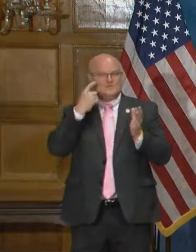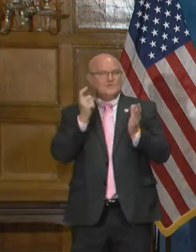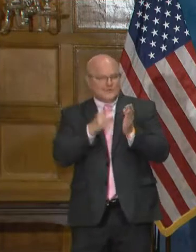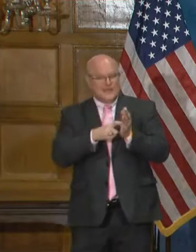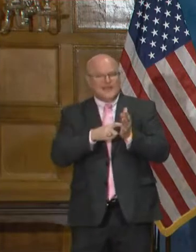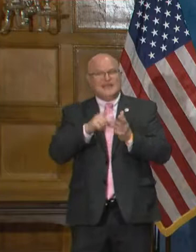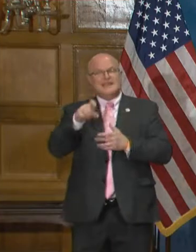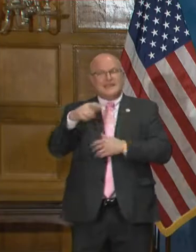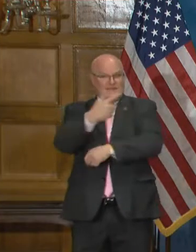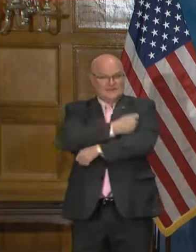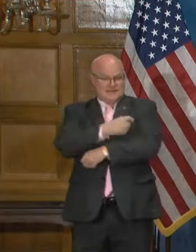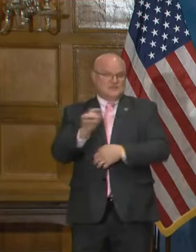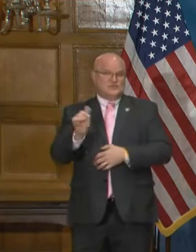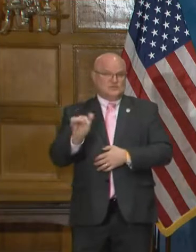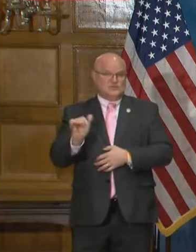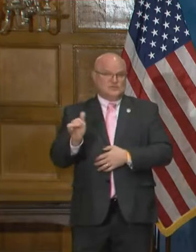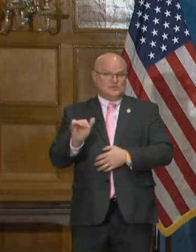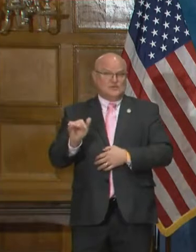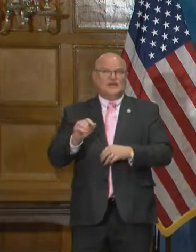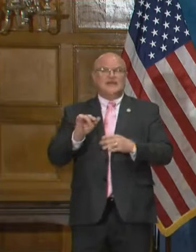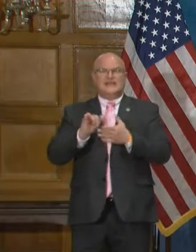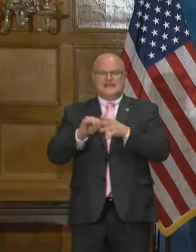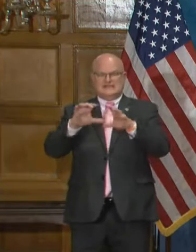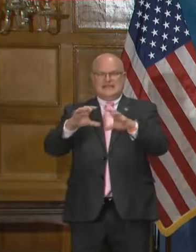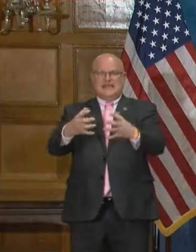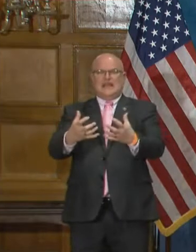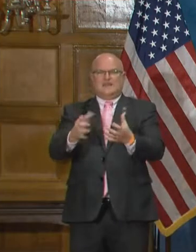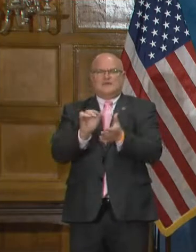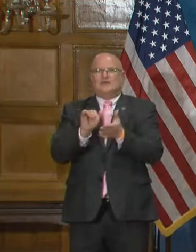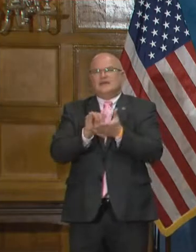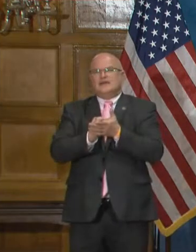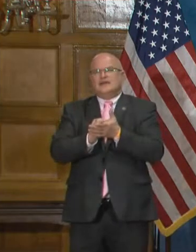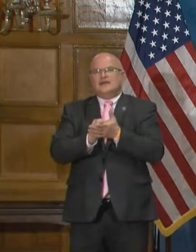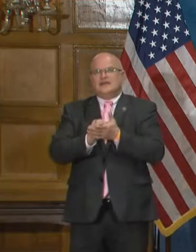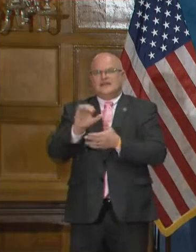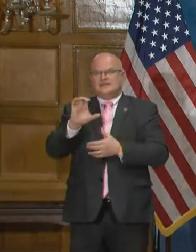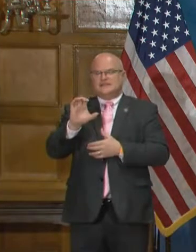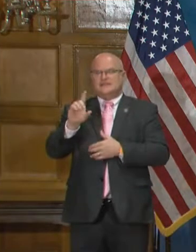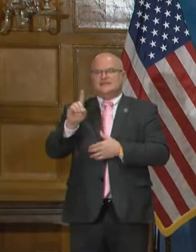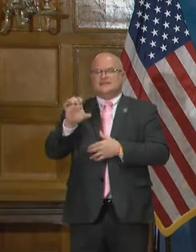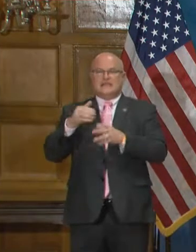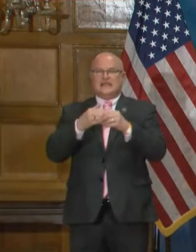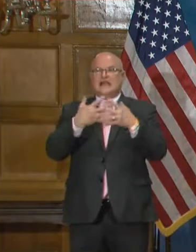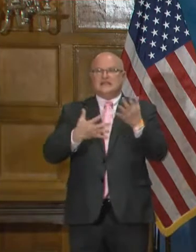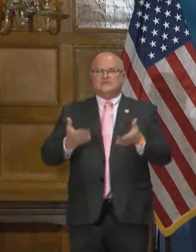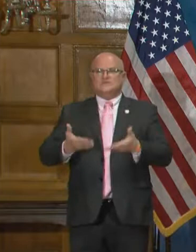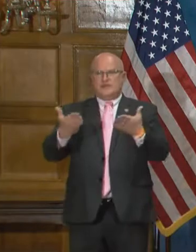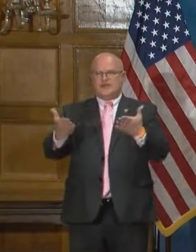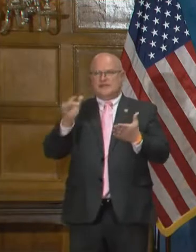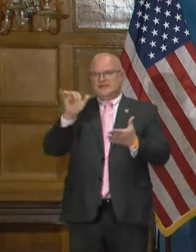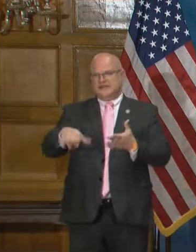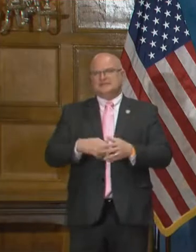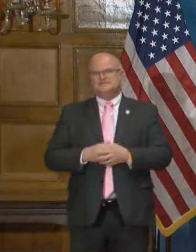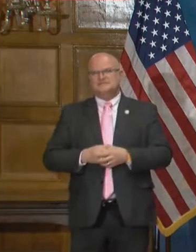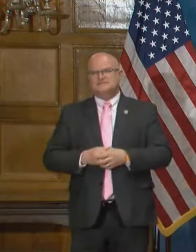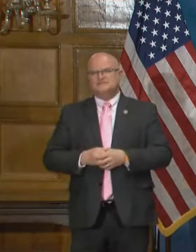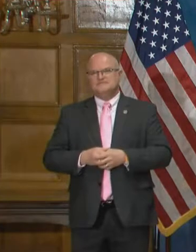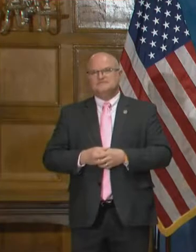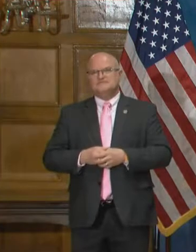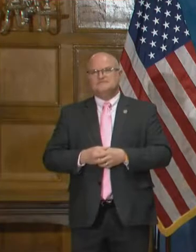that they need vaccinations as well. But that's a category that the CDC guidelines have recommended them to be in.